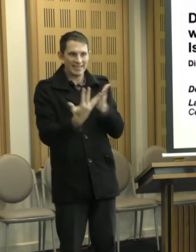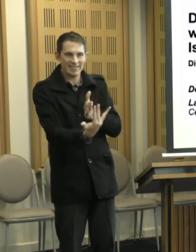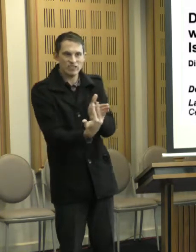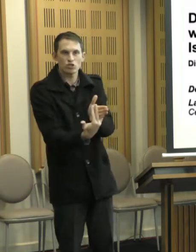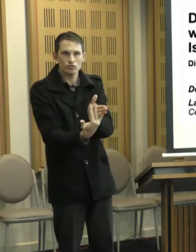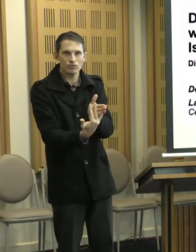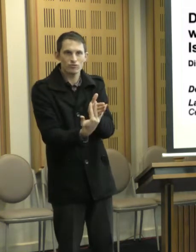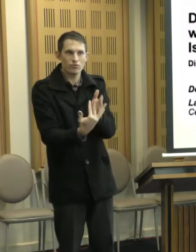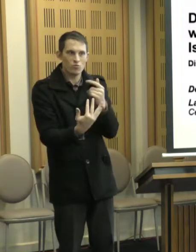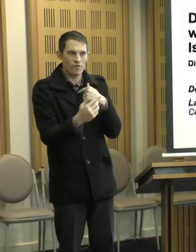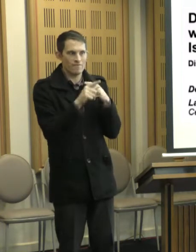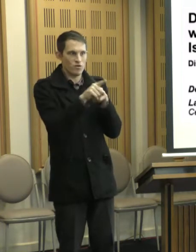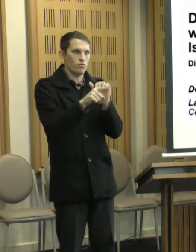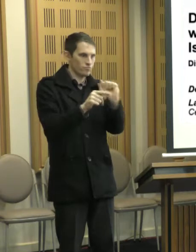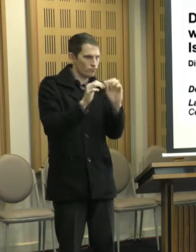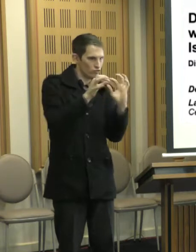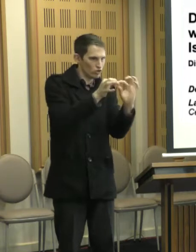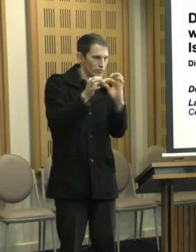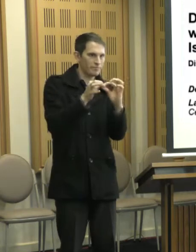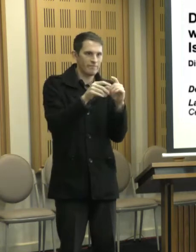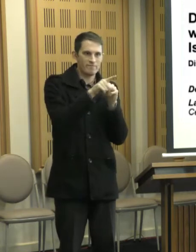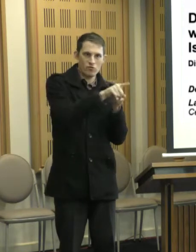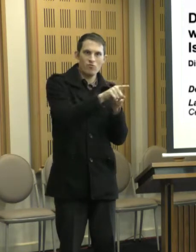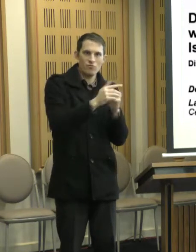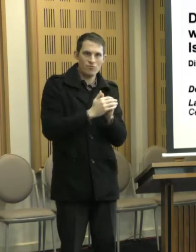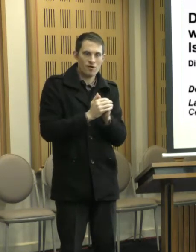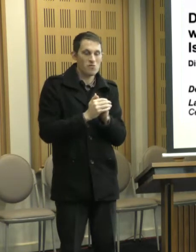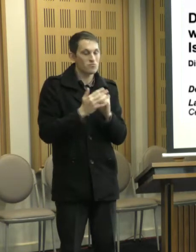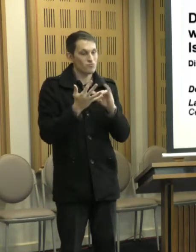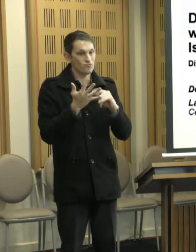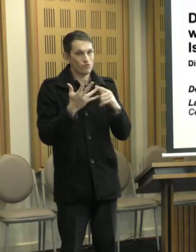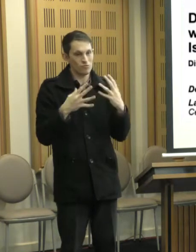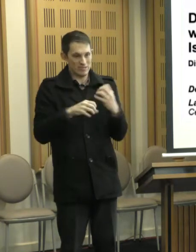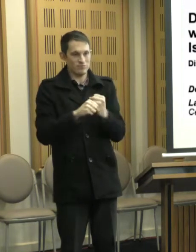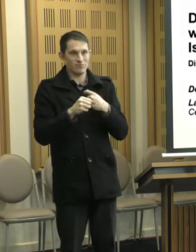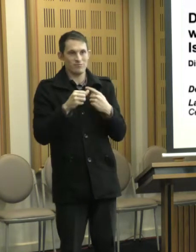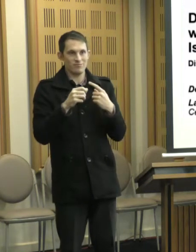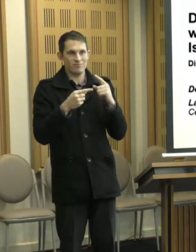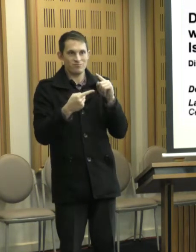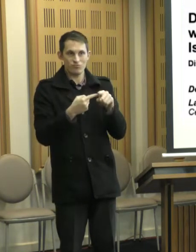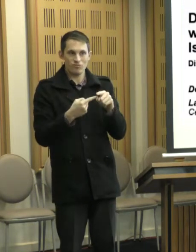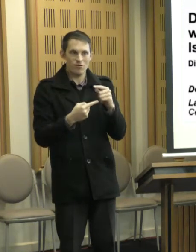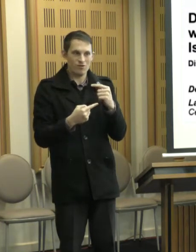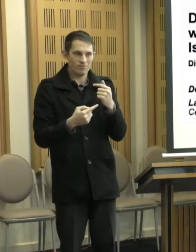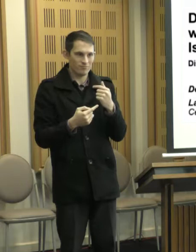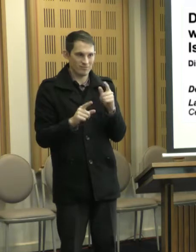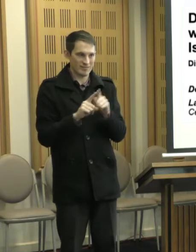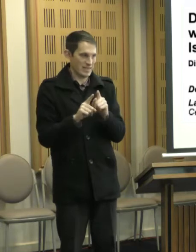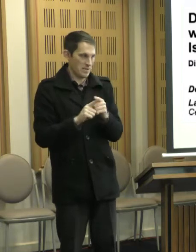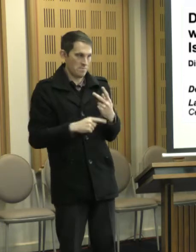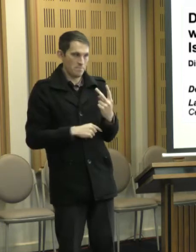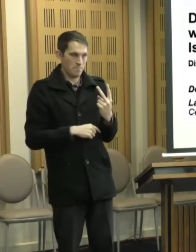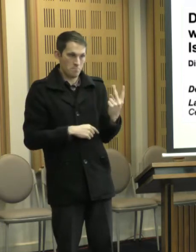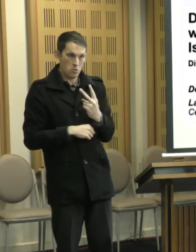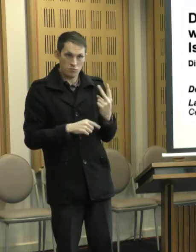is based on that relationship. So, I think in summary, I think it really is about, as we, we said, both our presentations